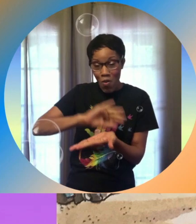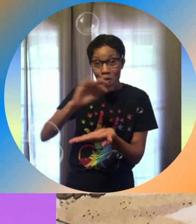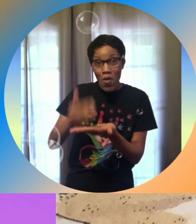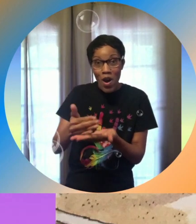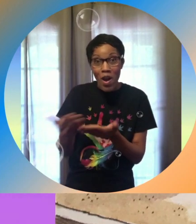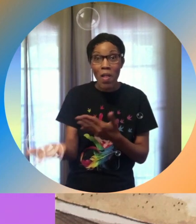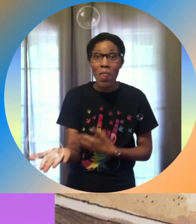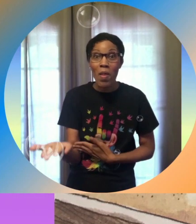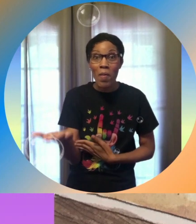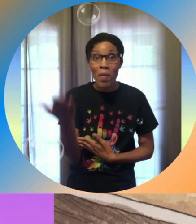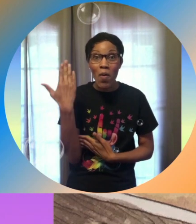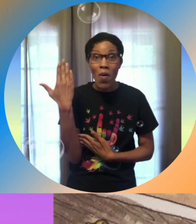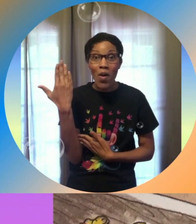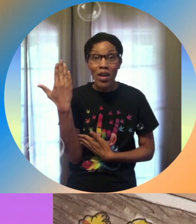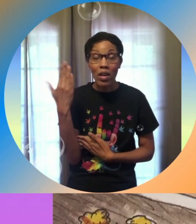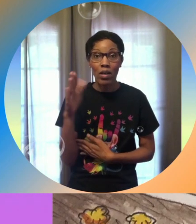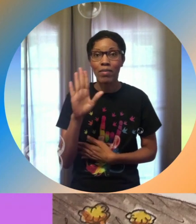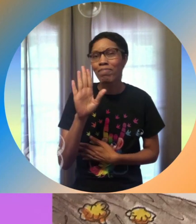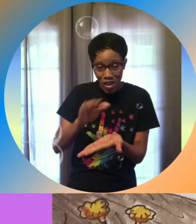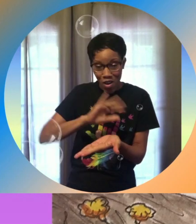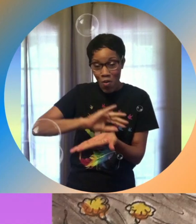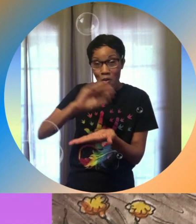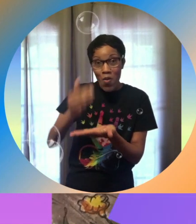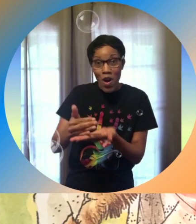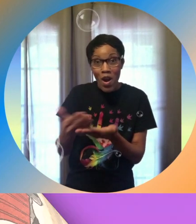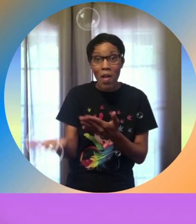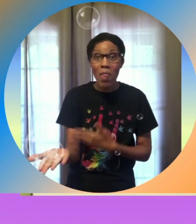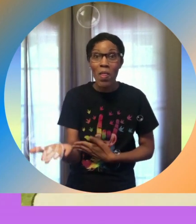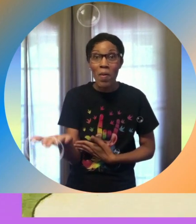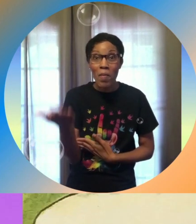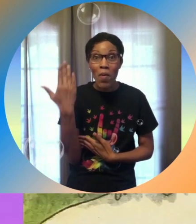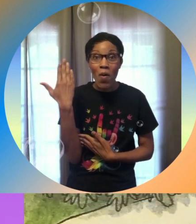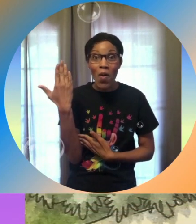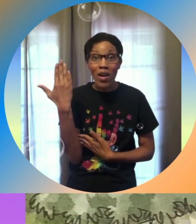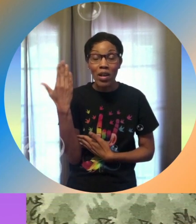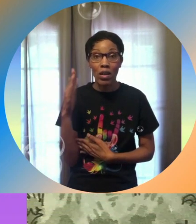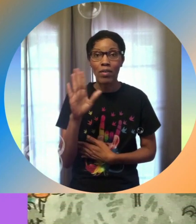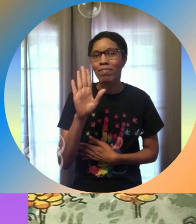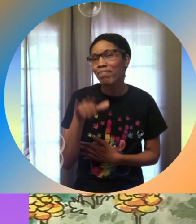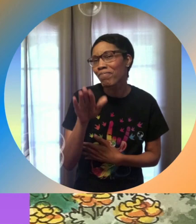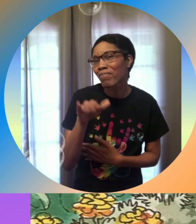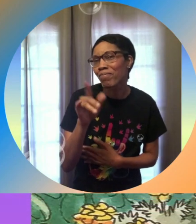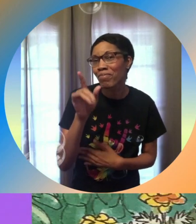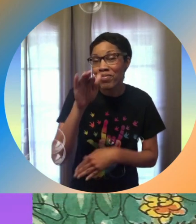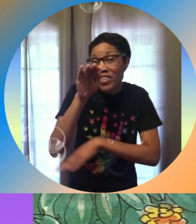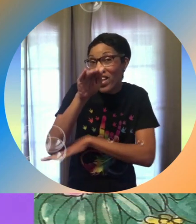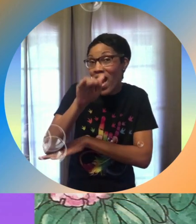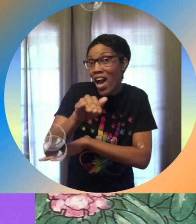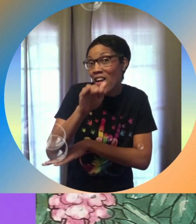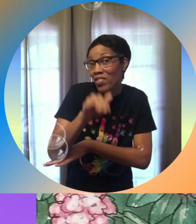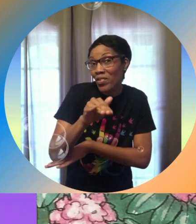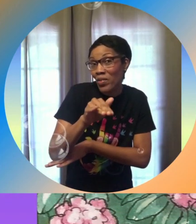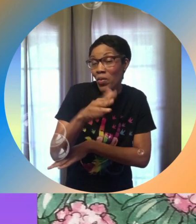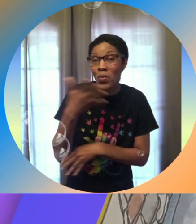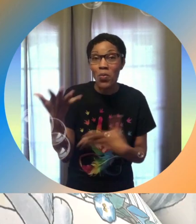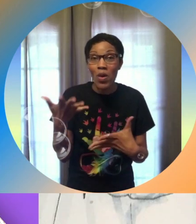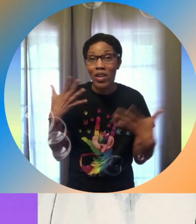Jessie bear what will you wear what will you wear at noon